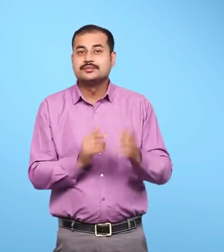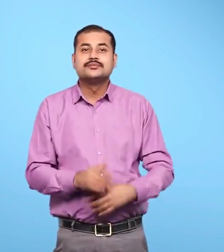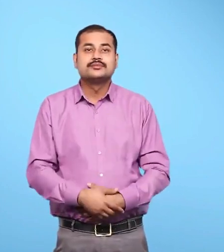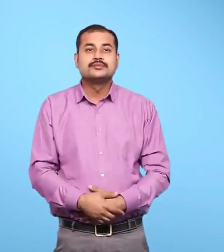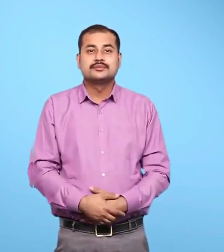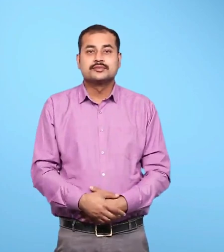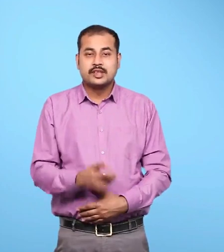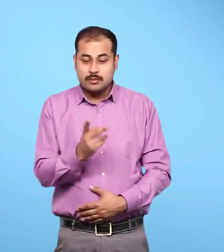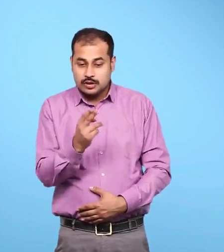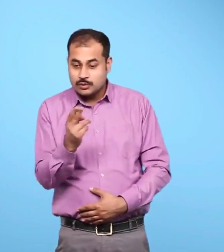Bear